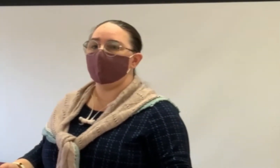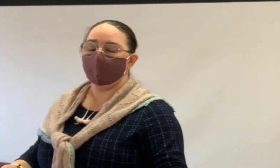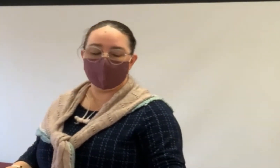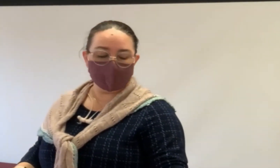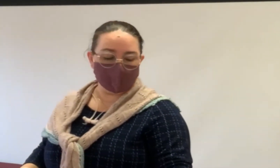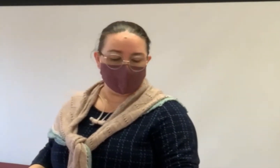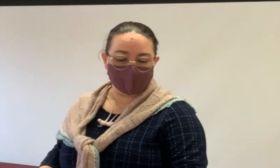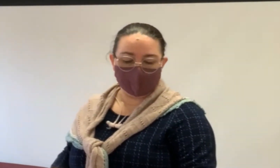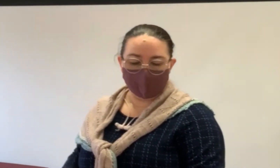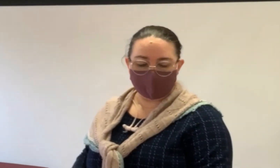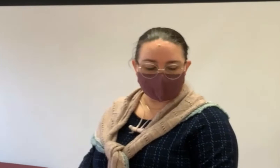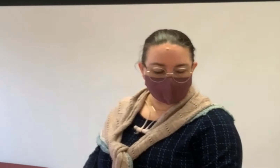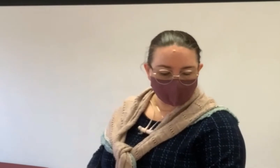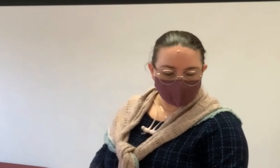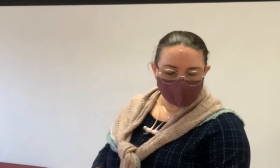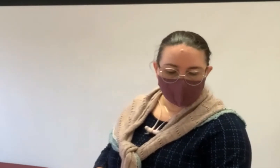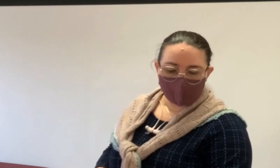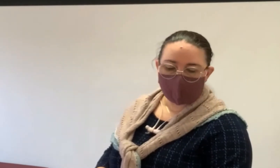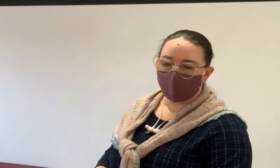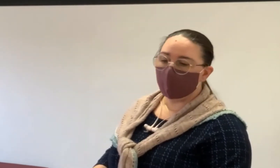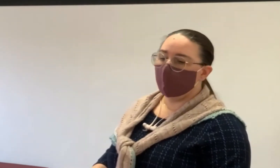maybe to work around that?